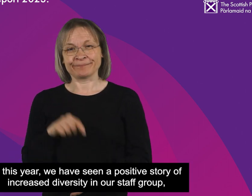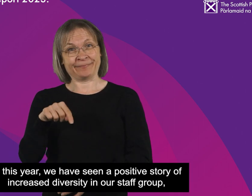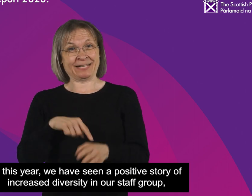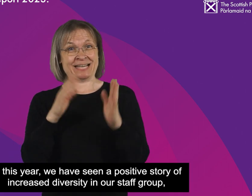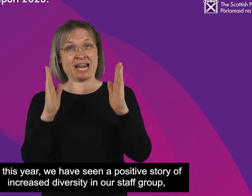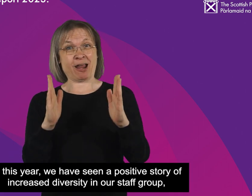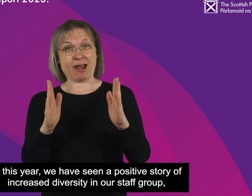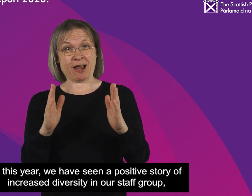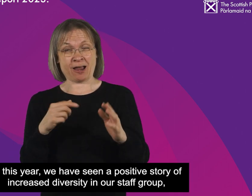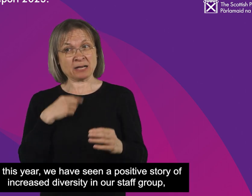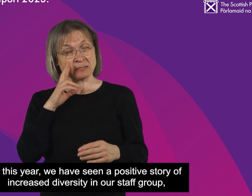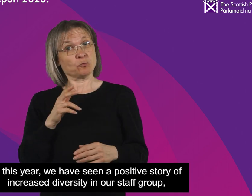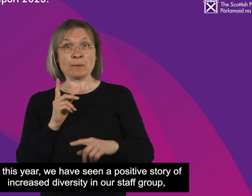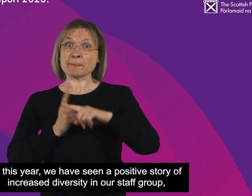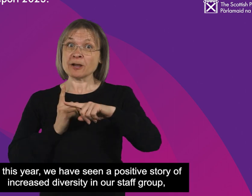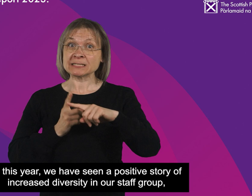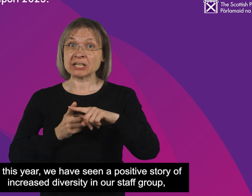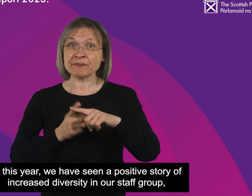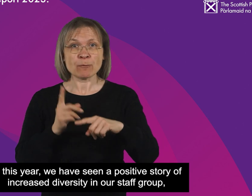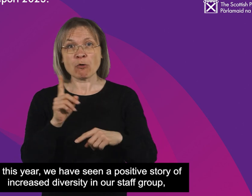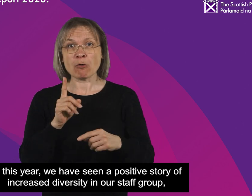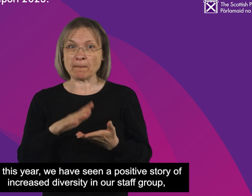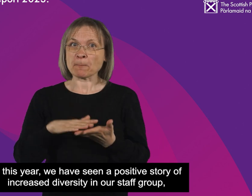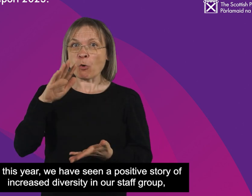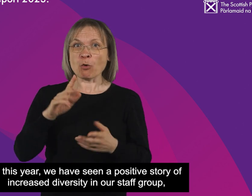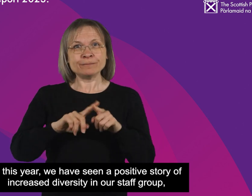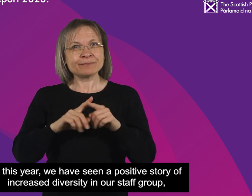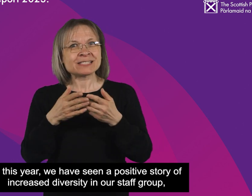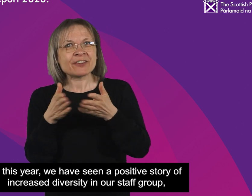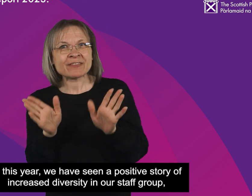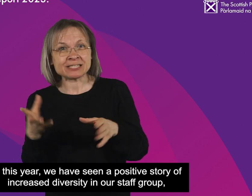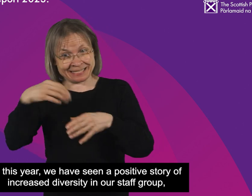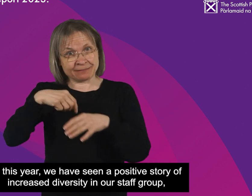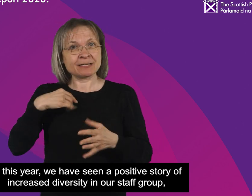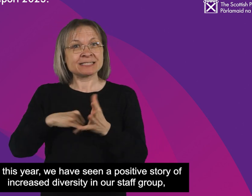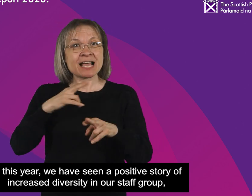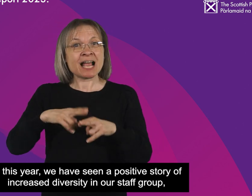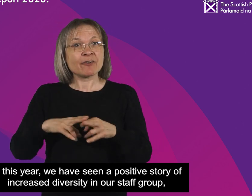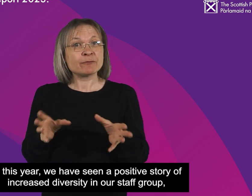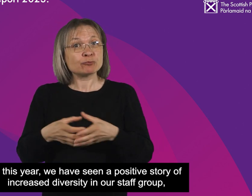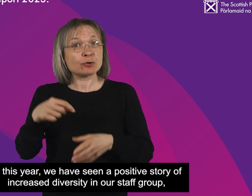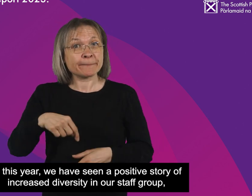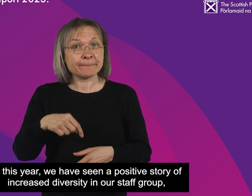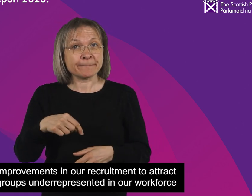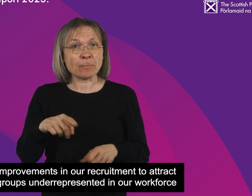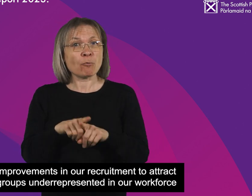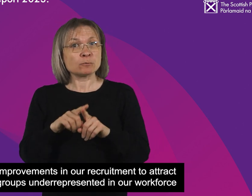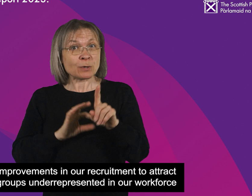In this year, we have seen a positive story of increased diversity in our staff group, improvements in our recruitment to